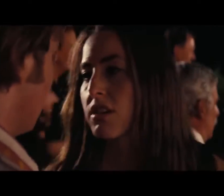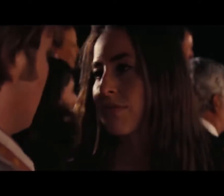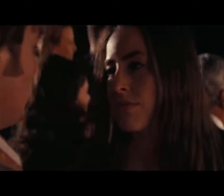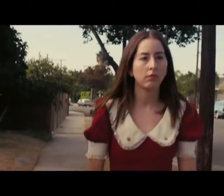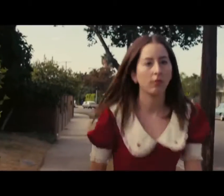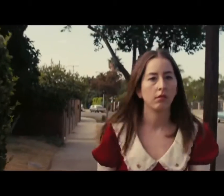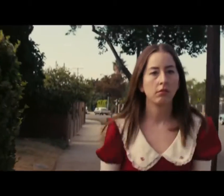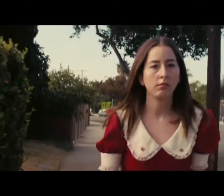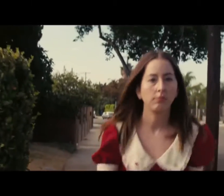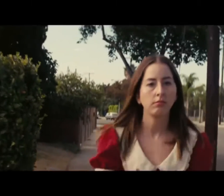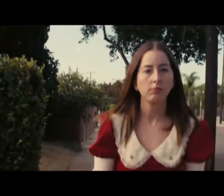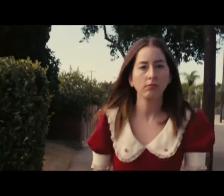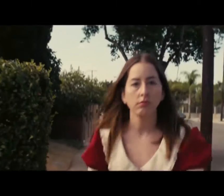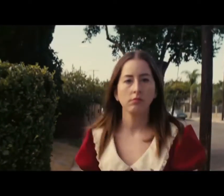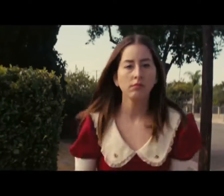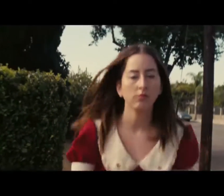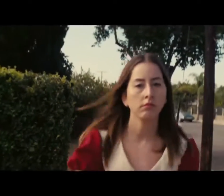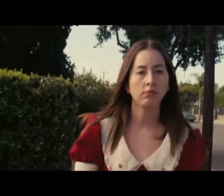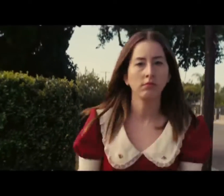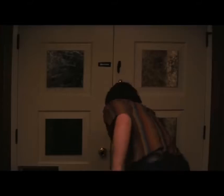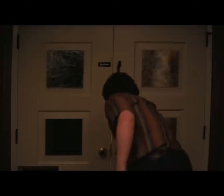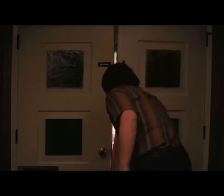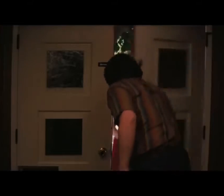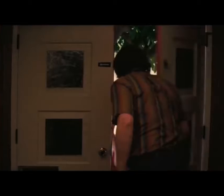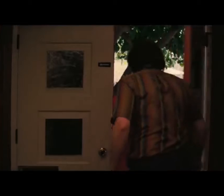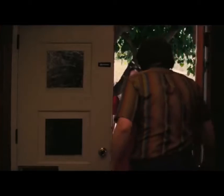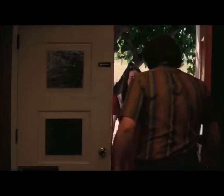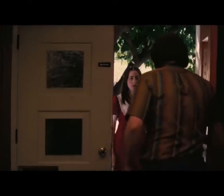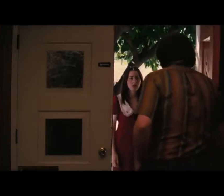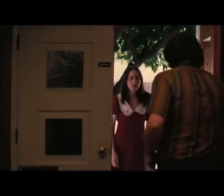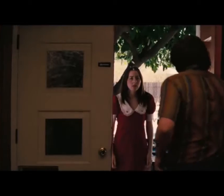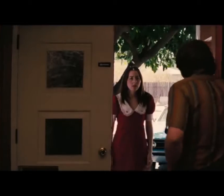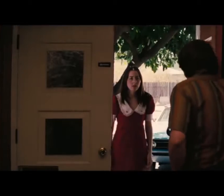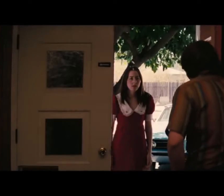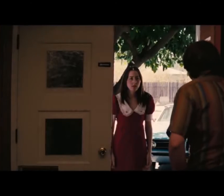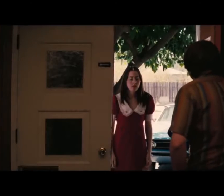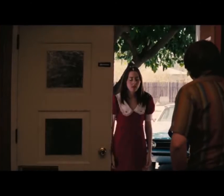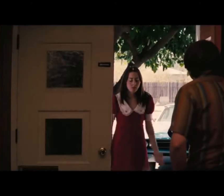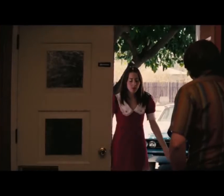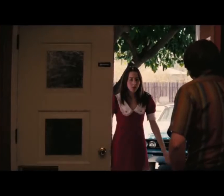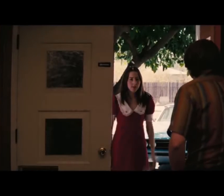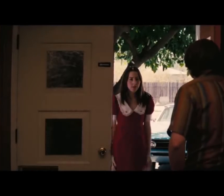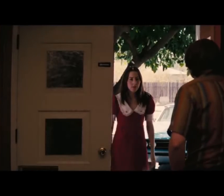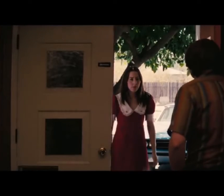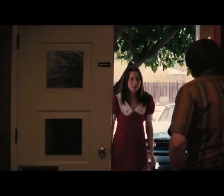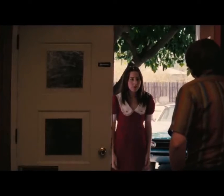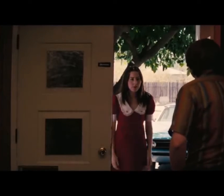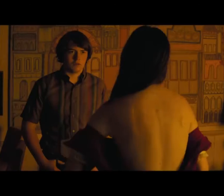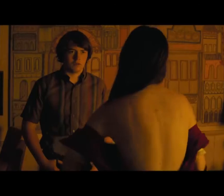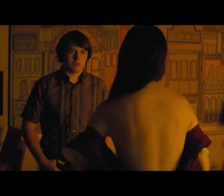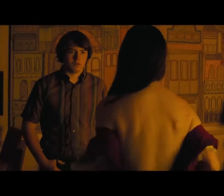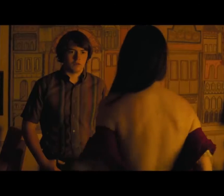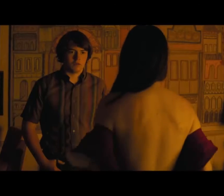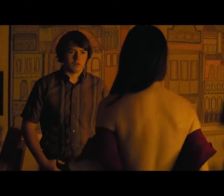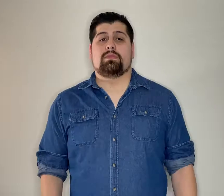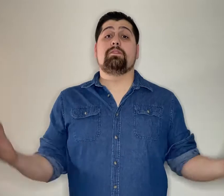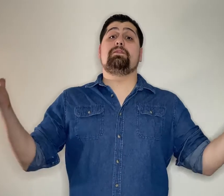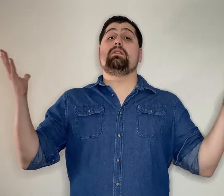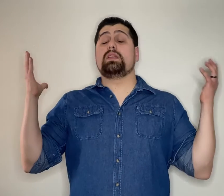constantly in and out of a relationship together The movie follows this path of theirs And their interactions with the people around them The film